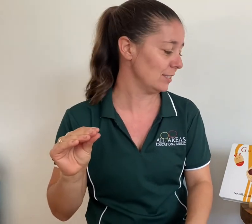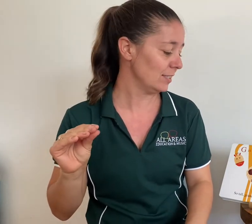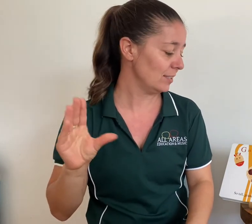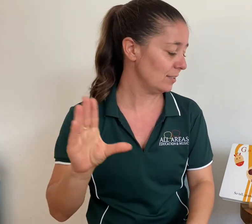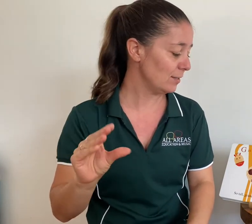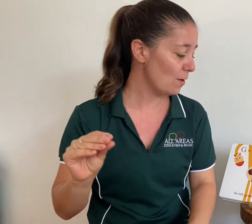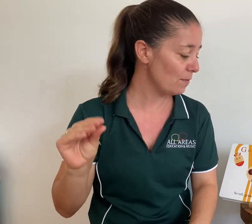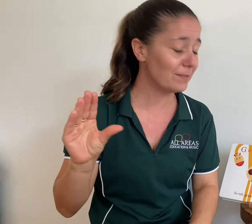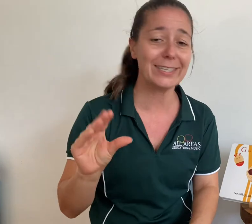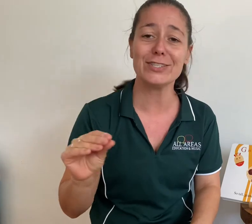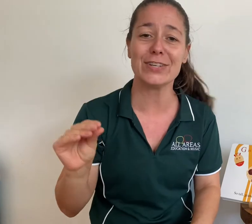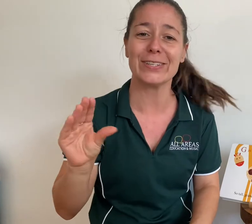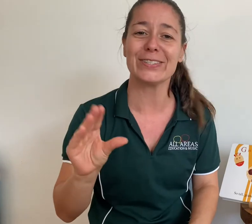Soft and gentle.